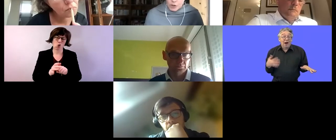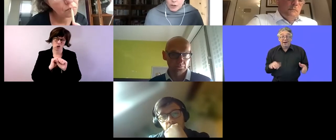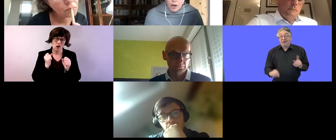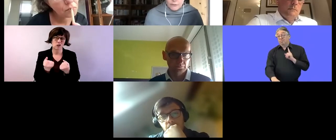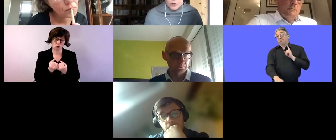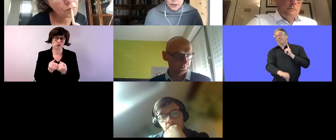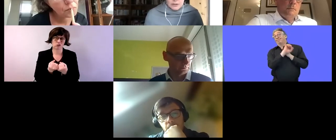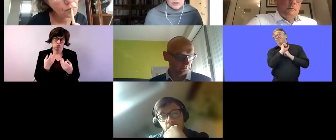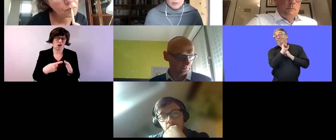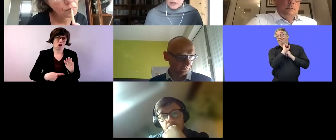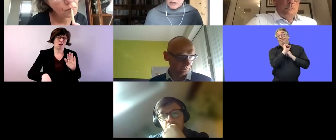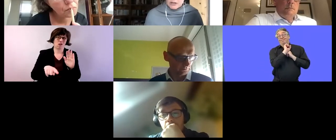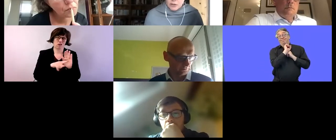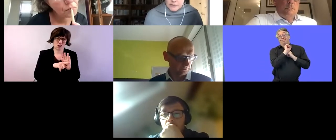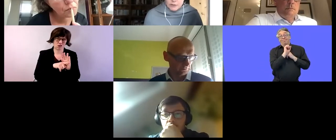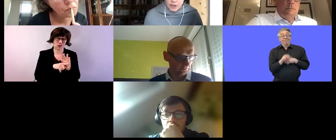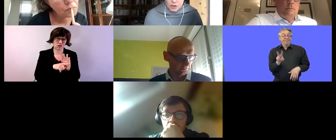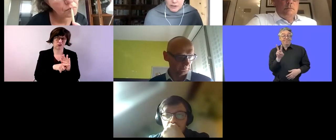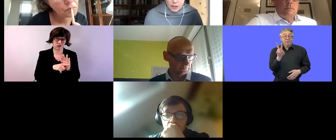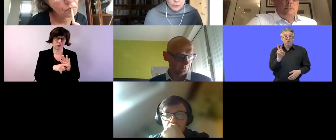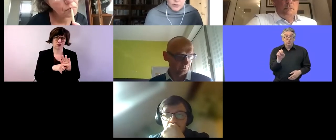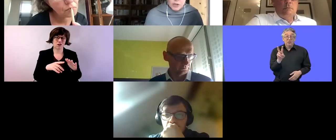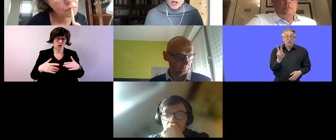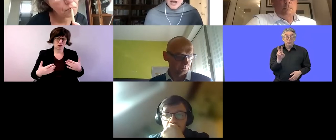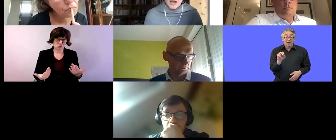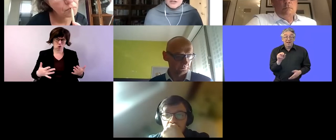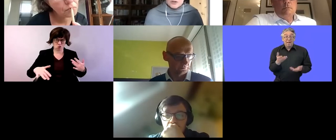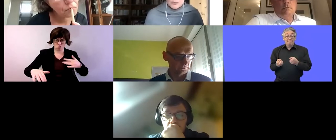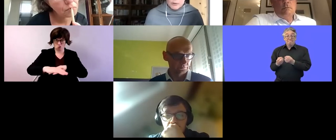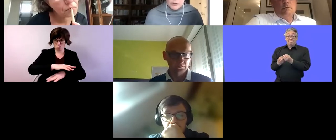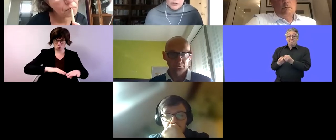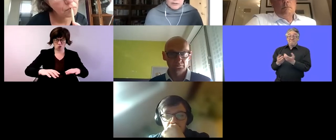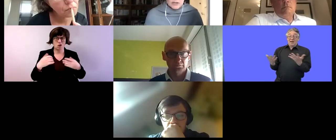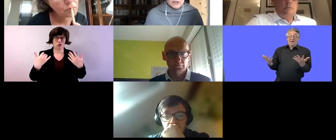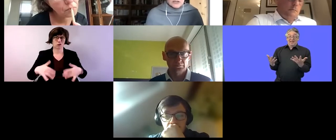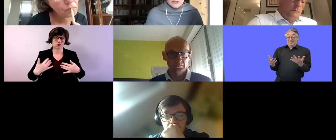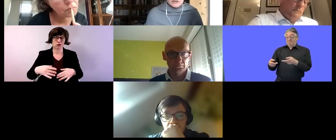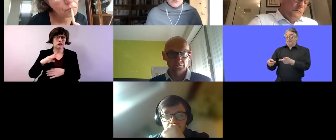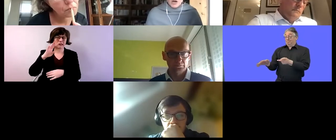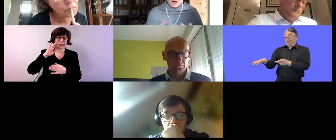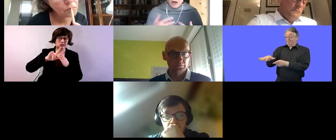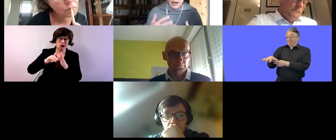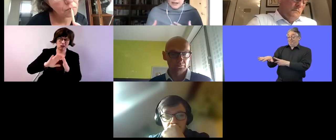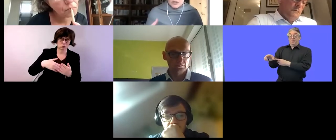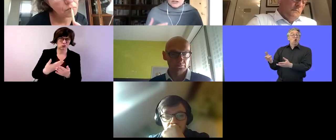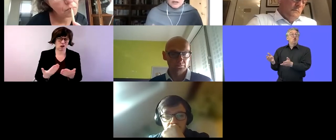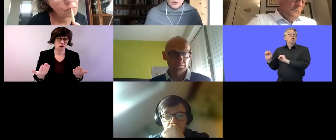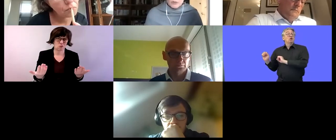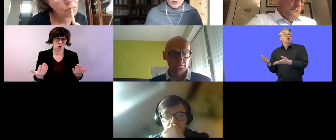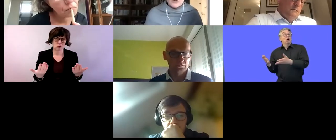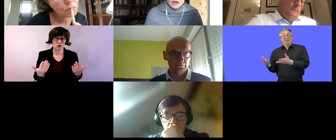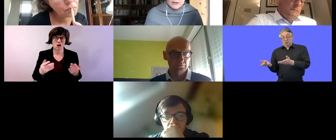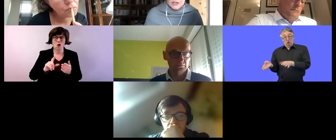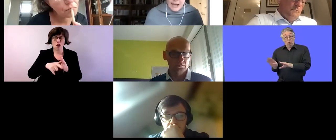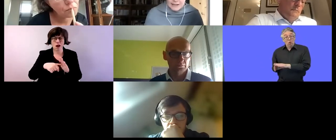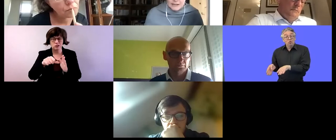portion of 2020 service locations closed uh so people with disabilities no longer had the were